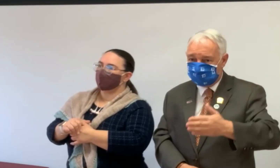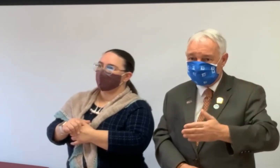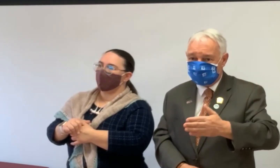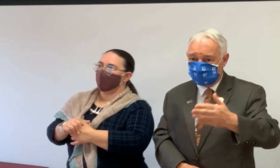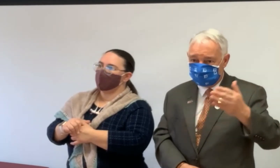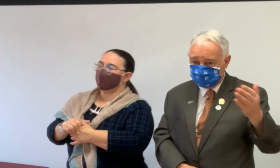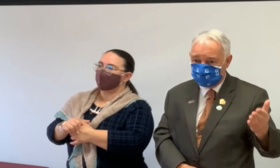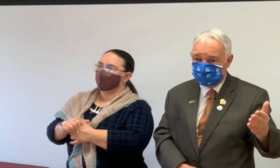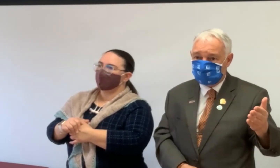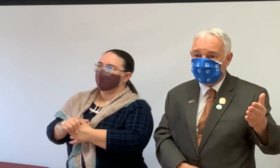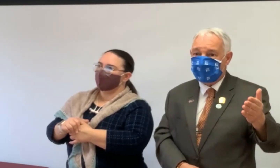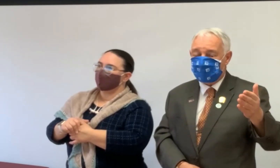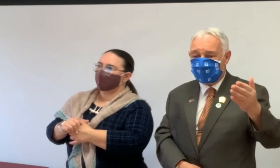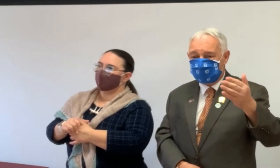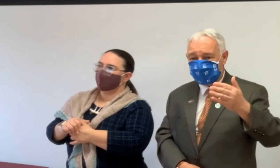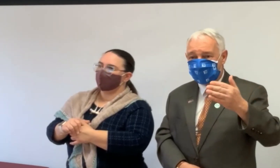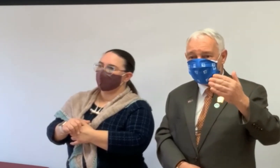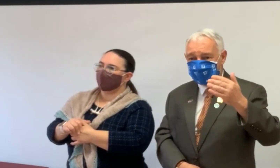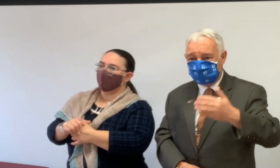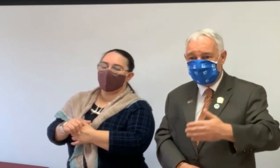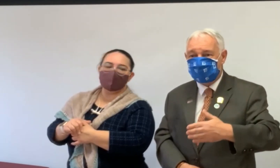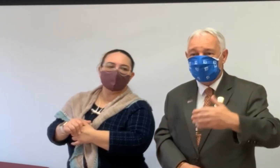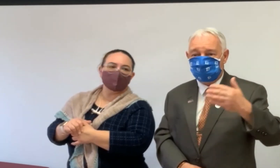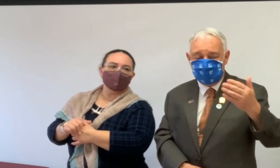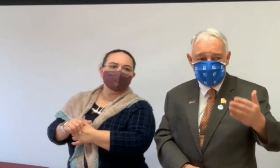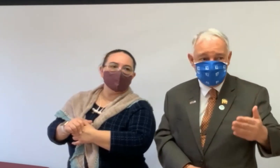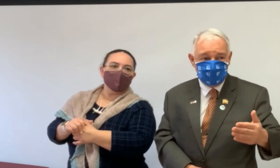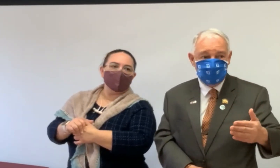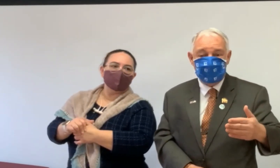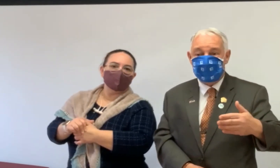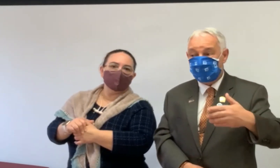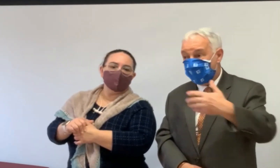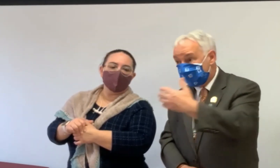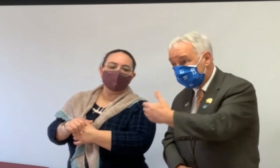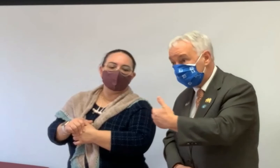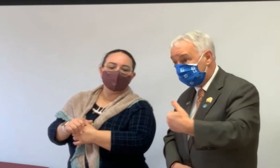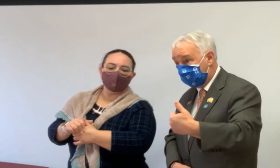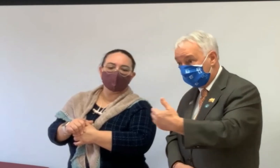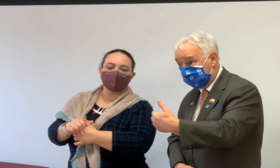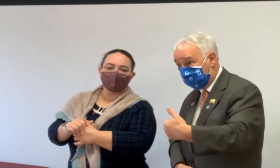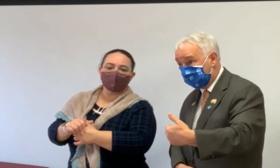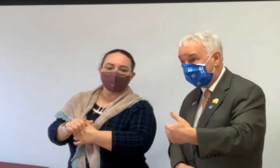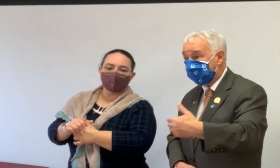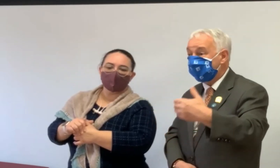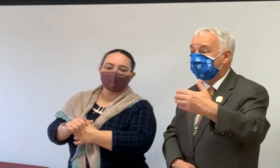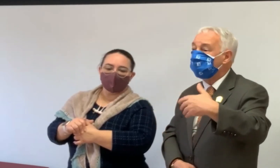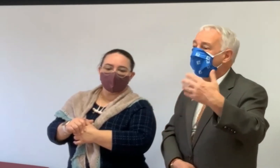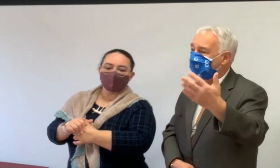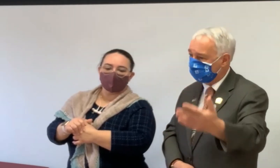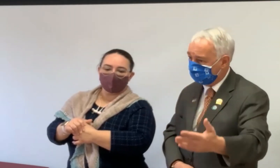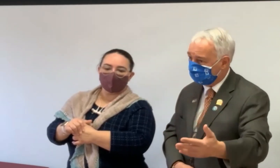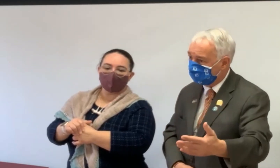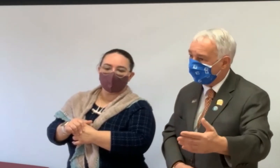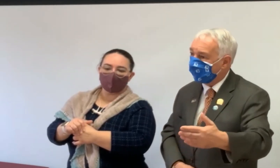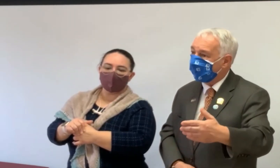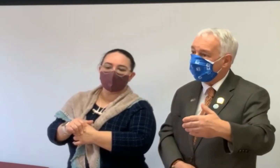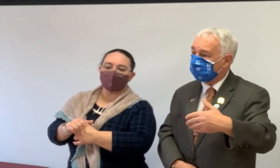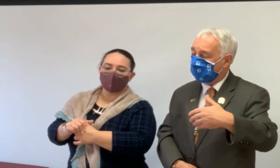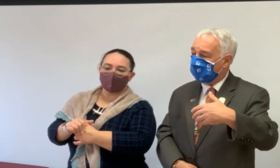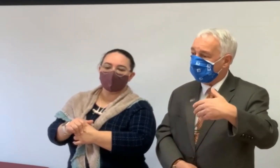the older consumers, we have to have extra understanding, knowledge that we're sharing and compassion.